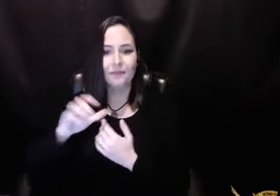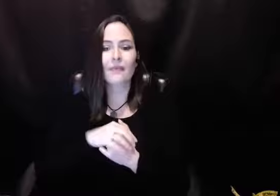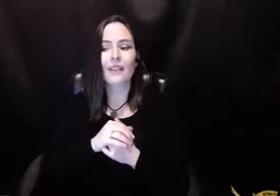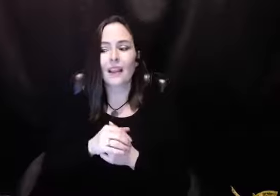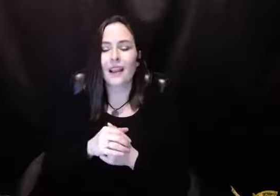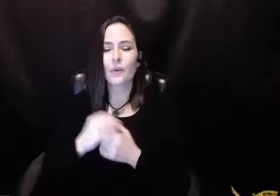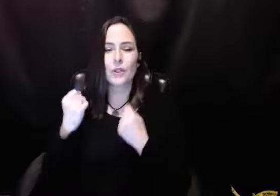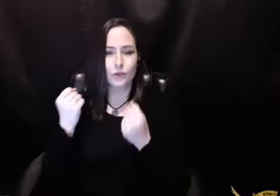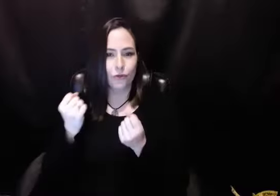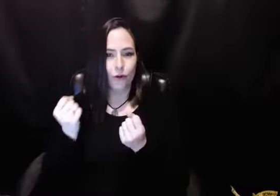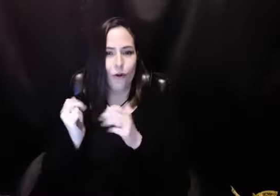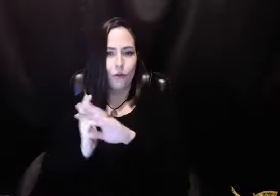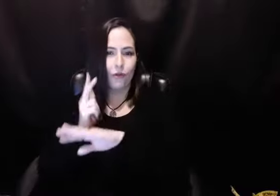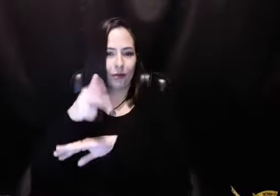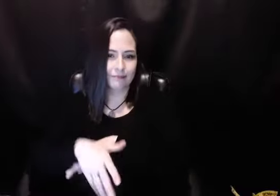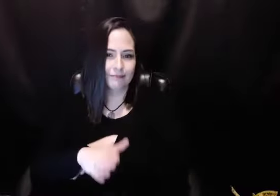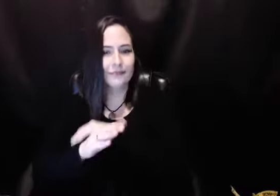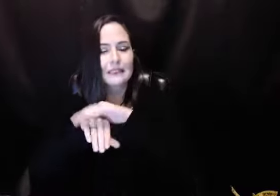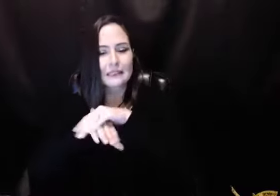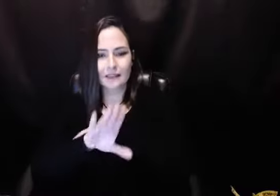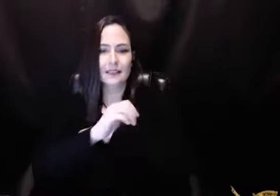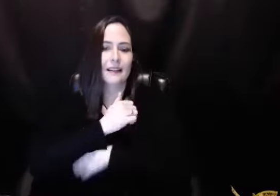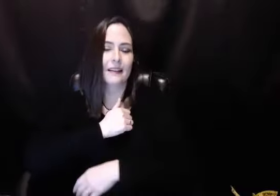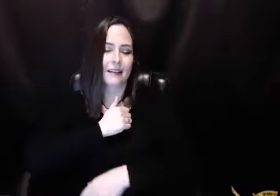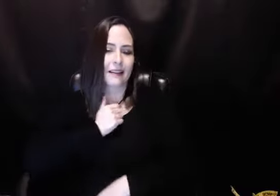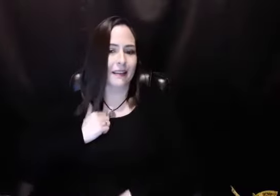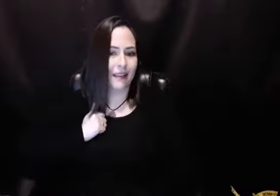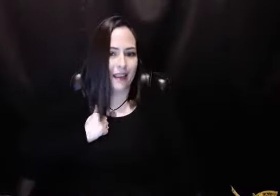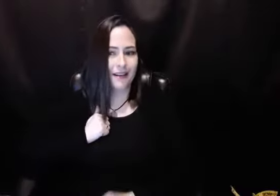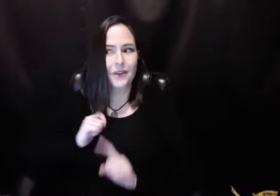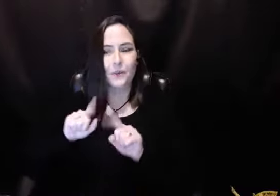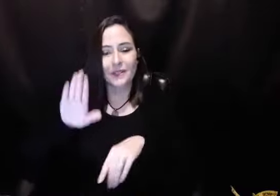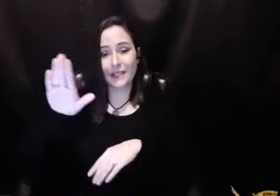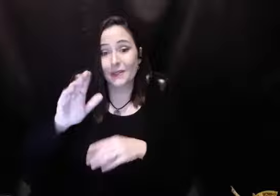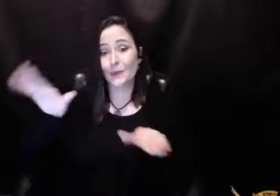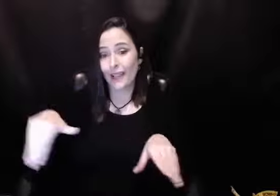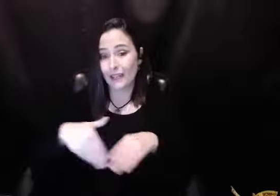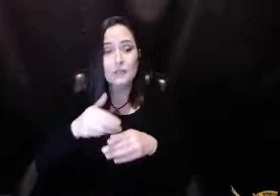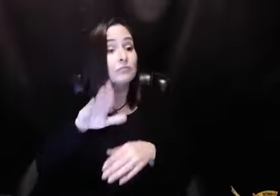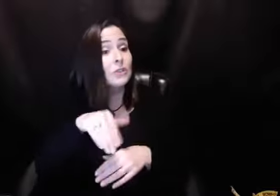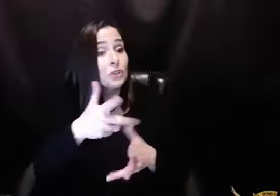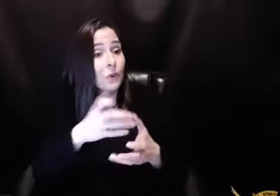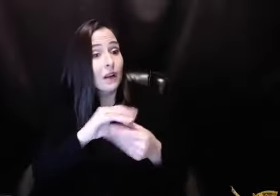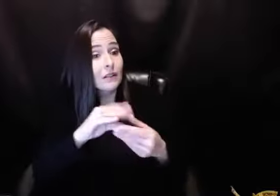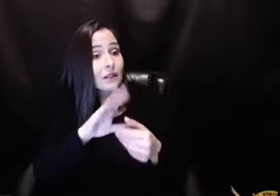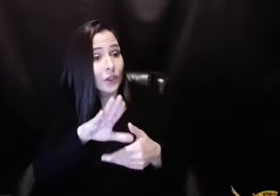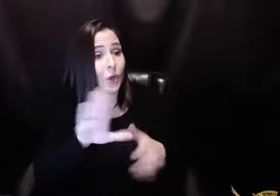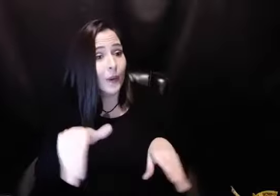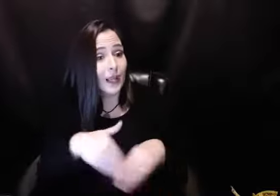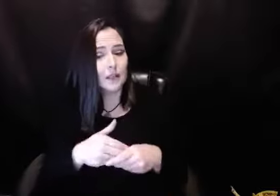we flew up to New York. And then we drove with some friends across the border in Canada and we came to the